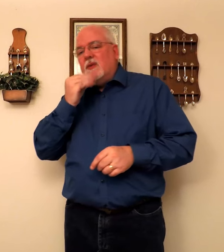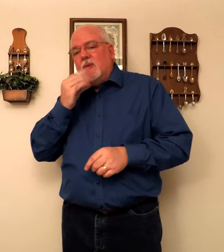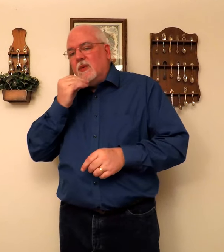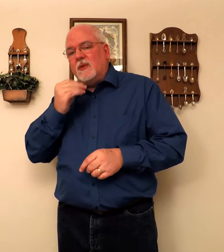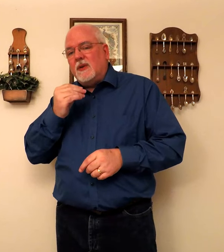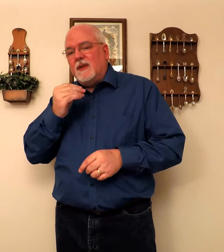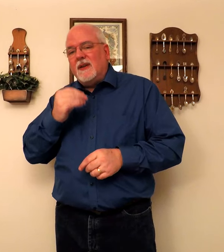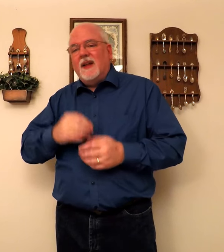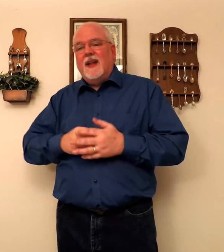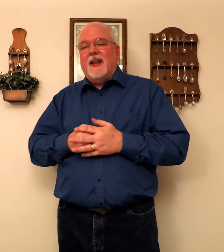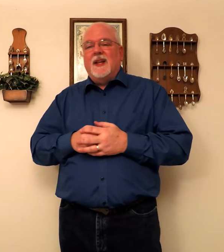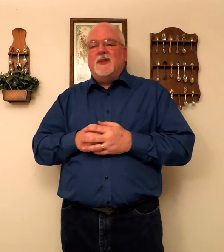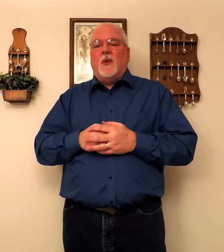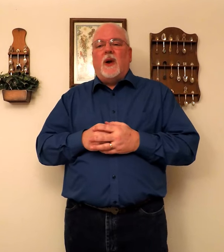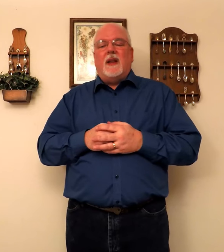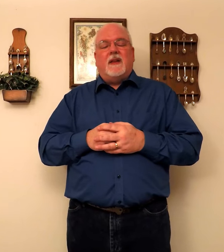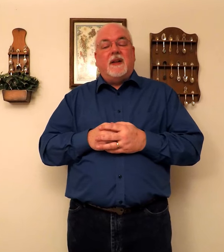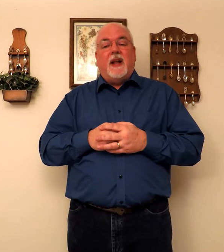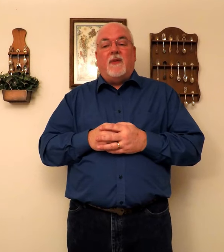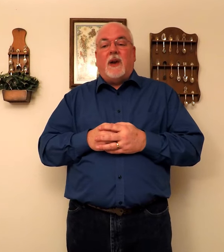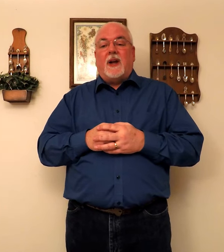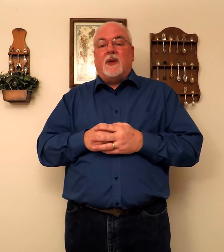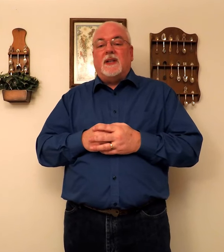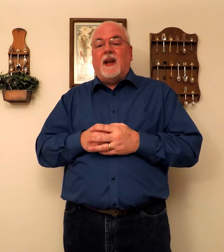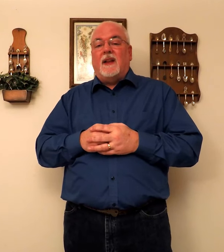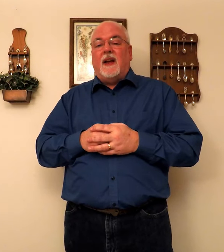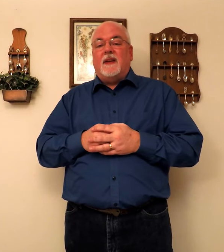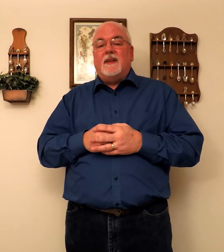Jews. It is the way that the deaf would actually find that.